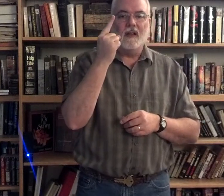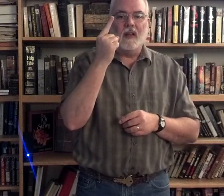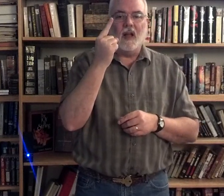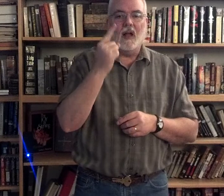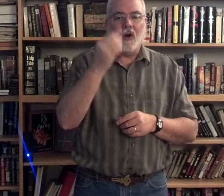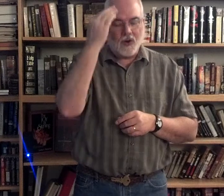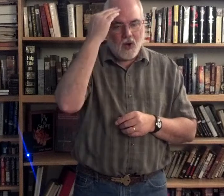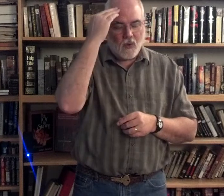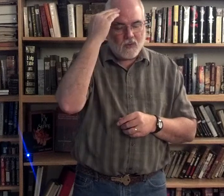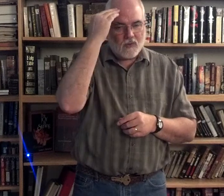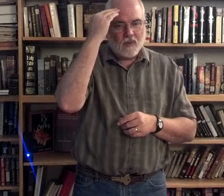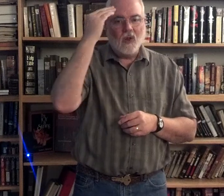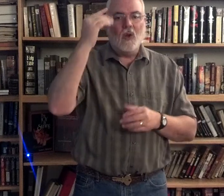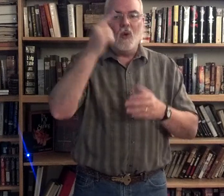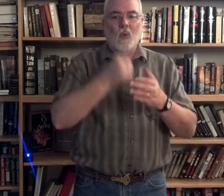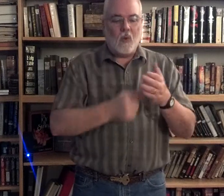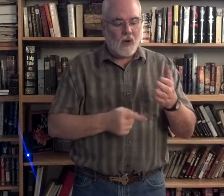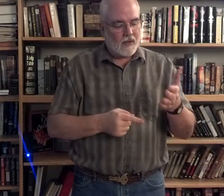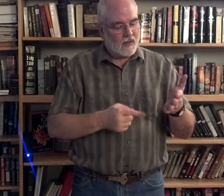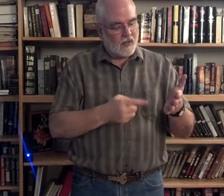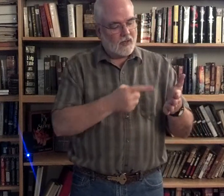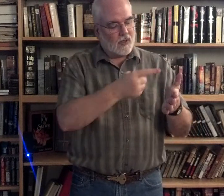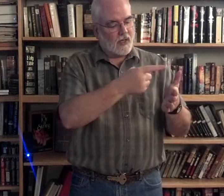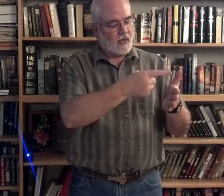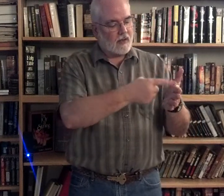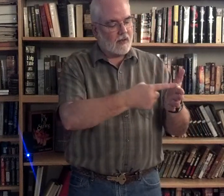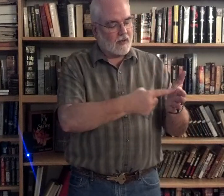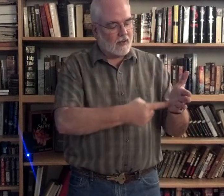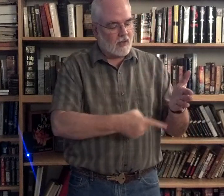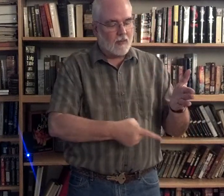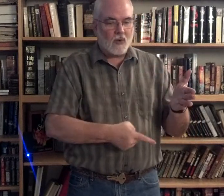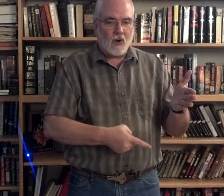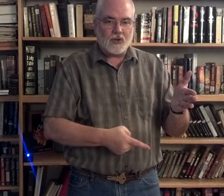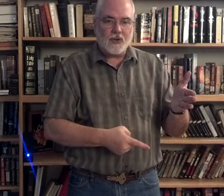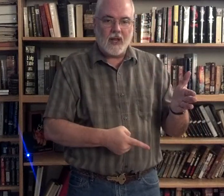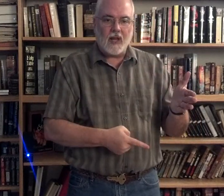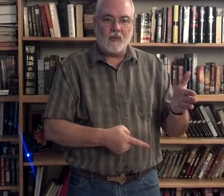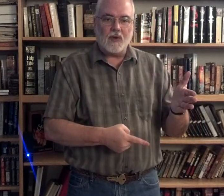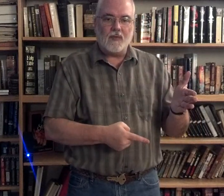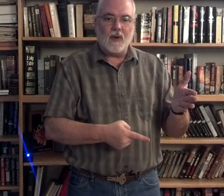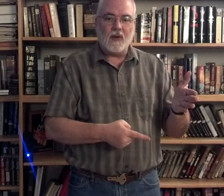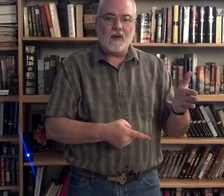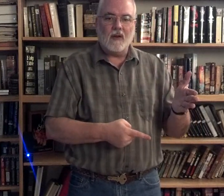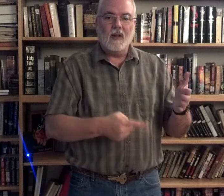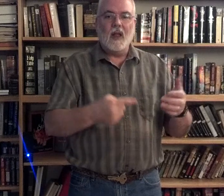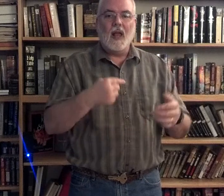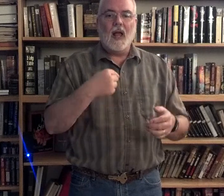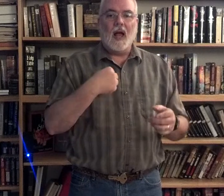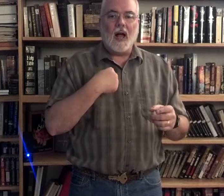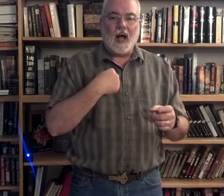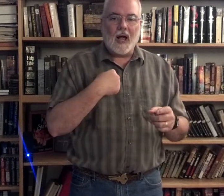or know, what, and you're just gonna, come across your hand with your finger, I